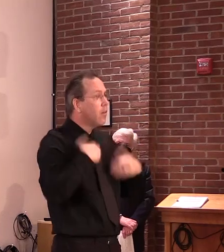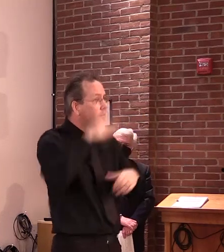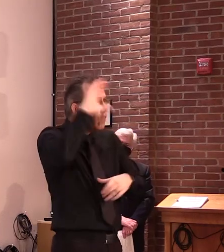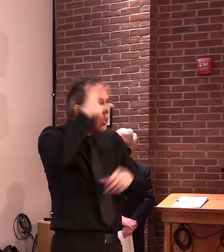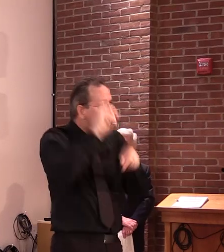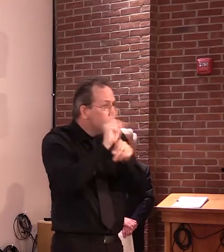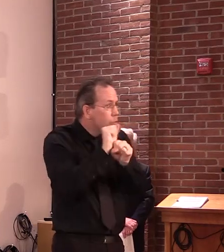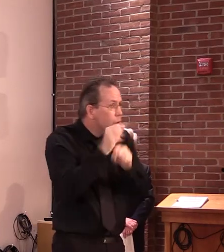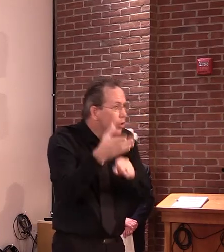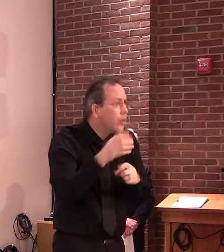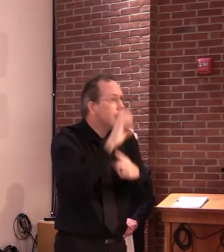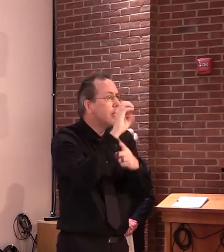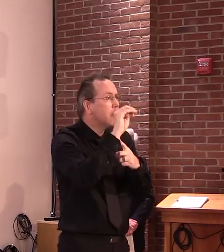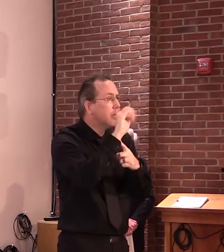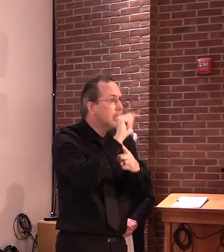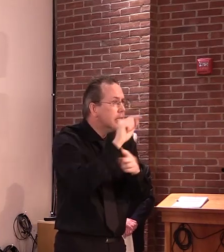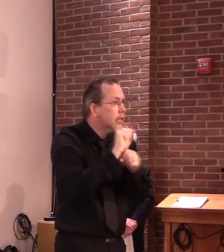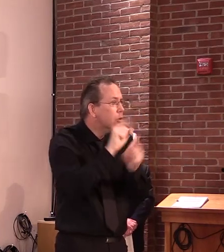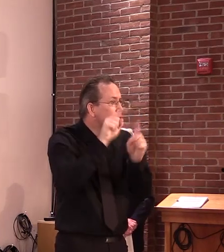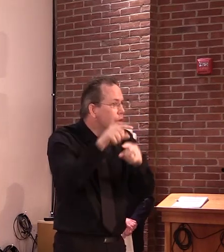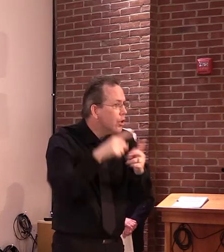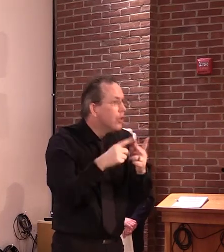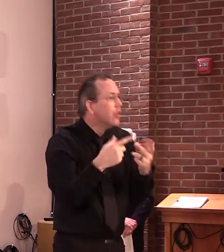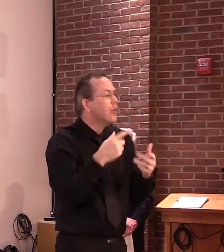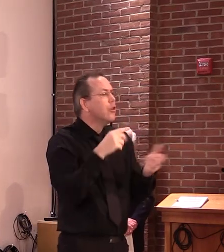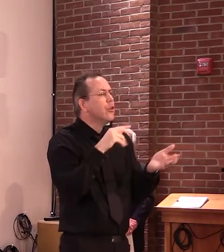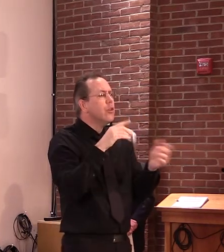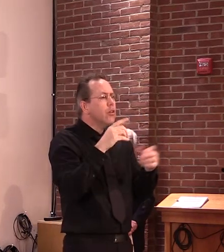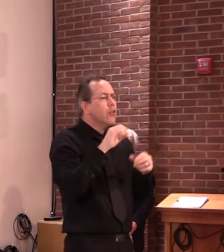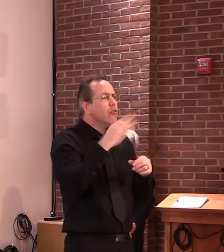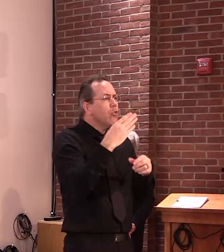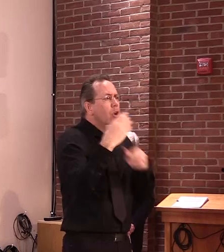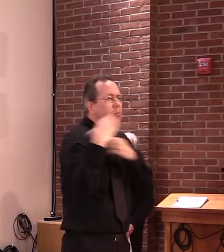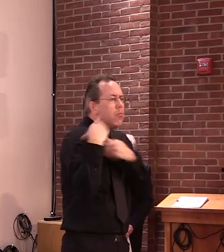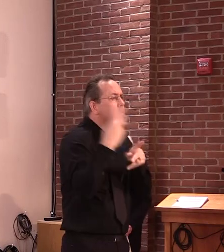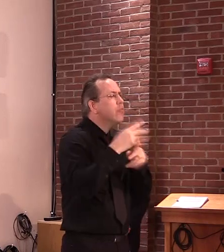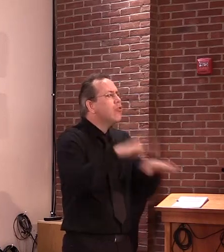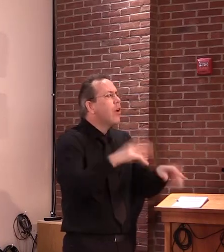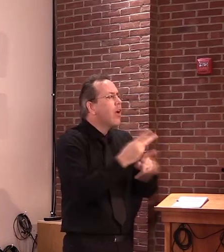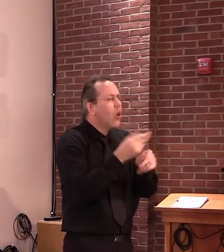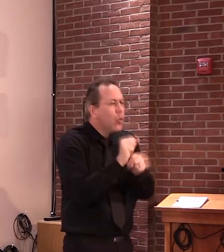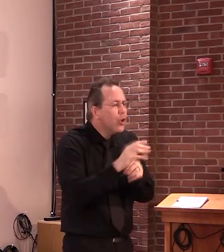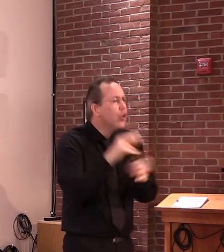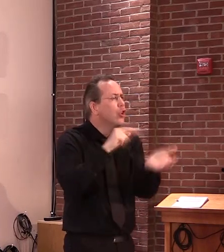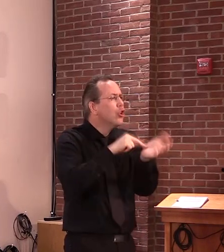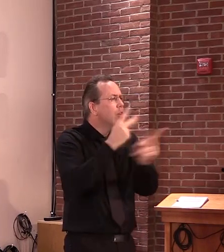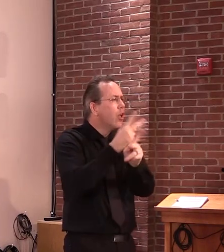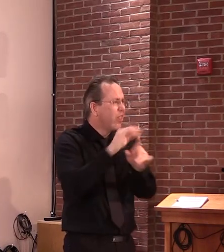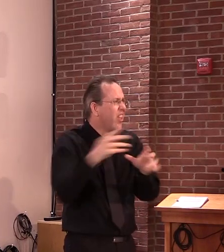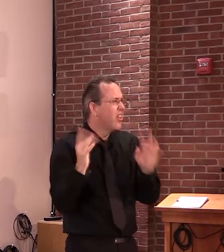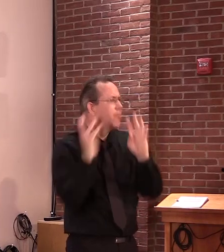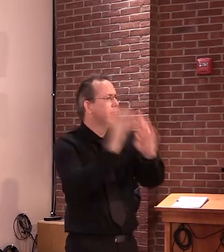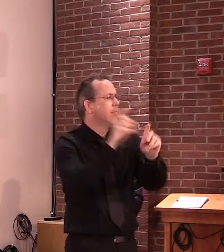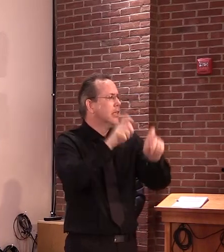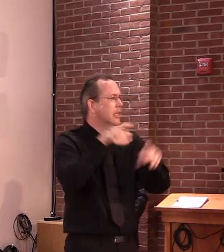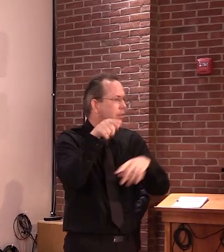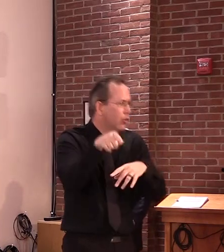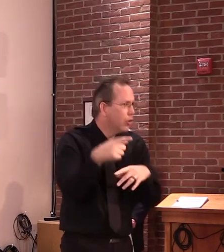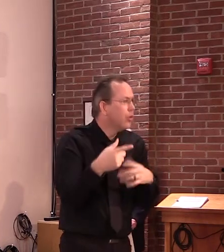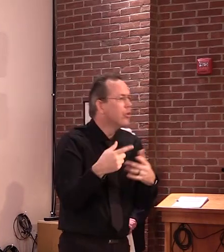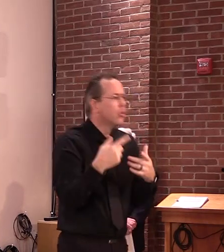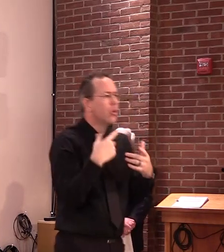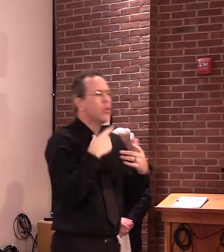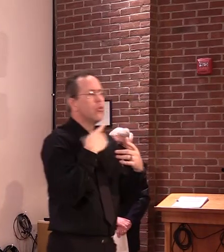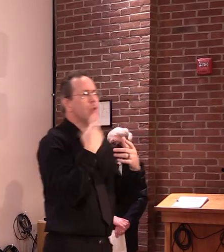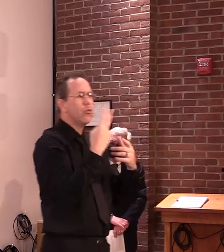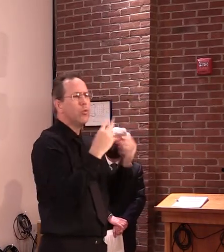for essential workers. We have three more pop-up testing events coming this week, Tuesday at Bennington College,